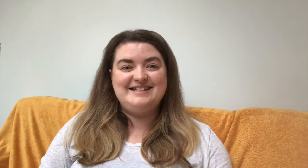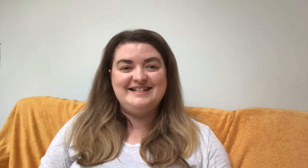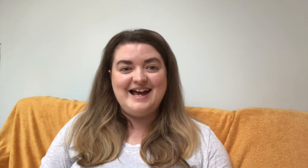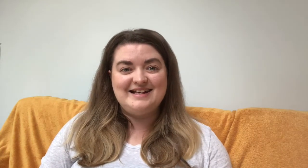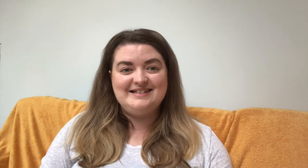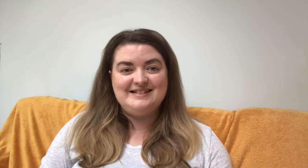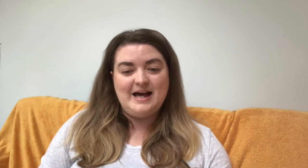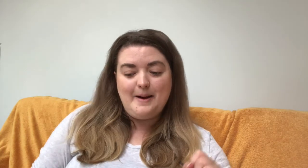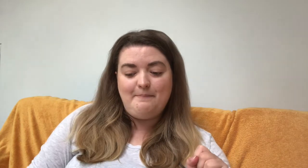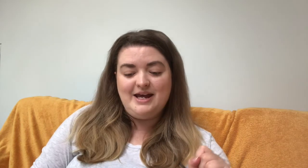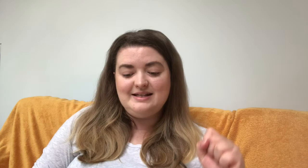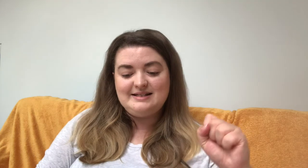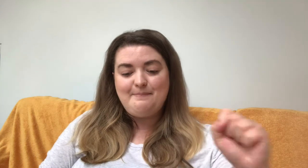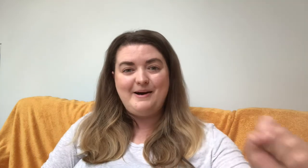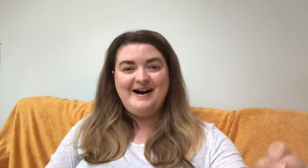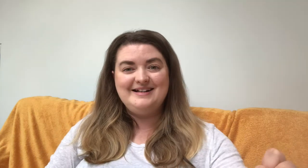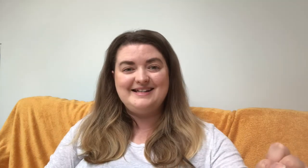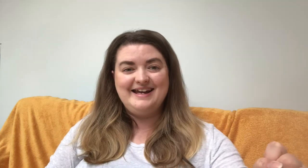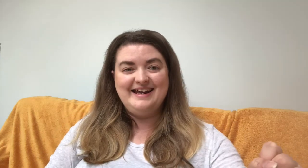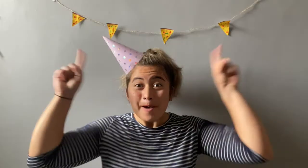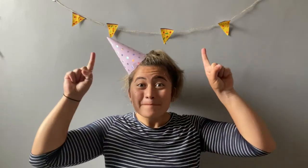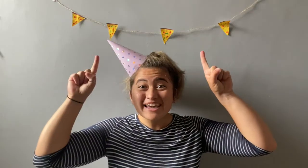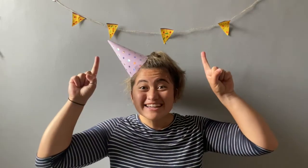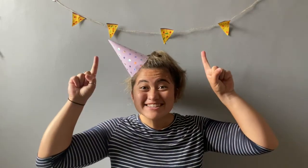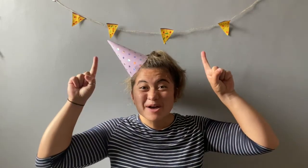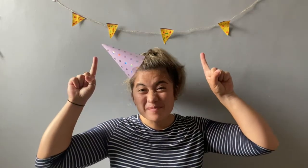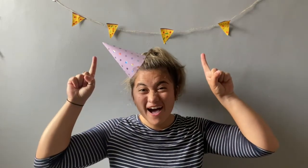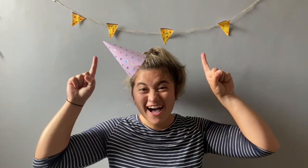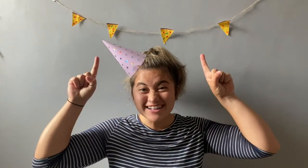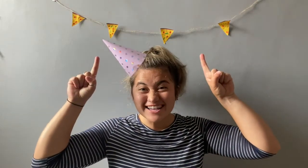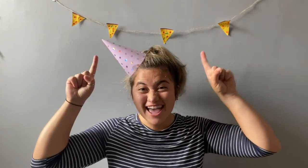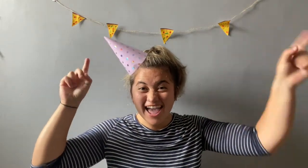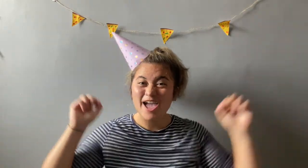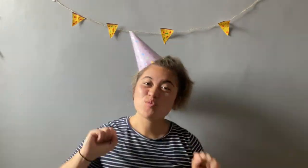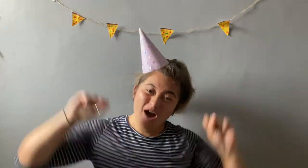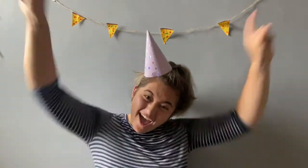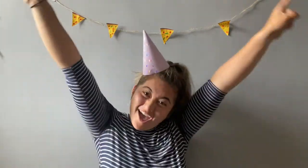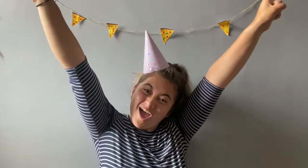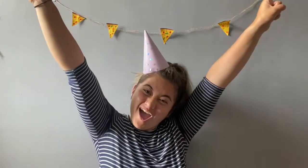suggests a pizza party. Pizza party! Woohoo!